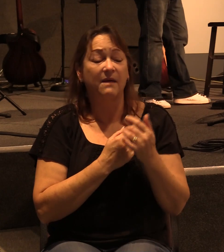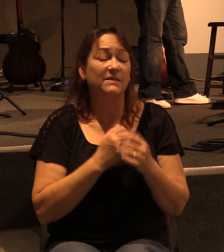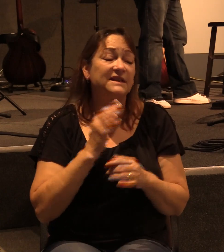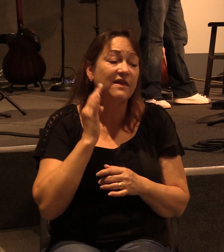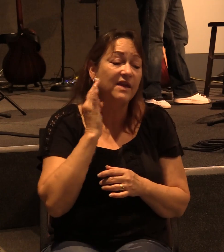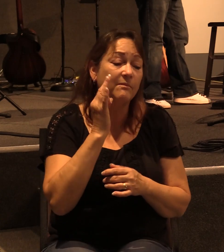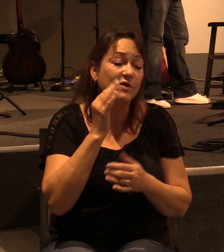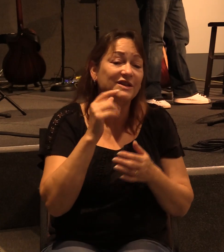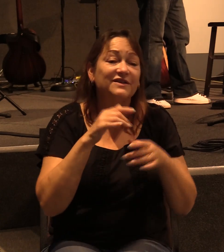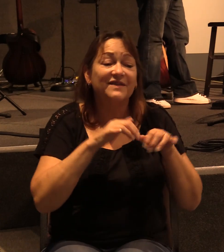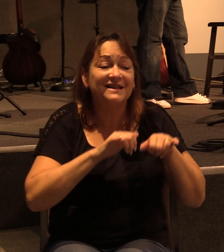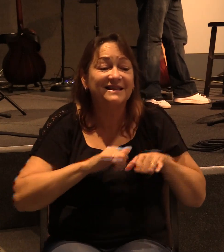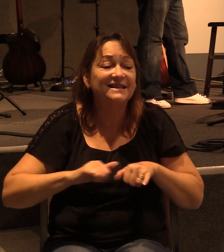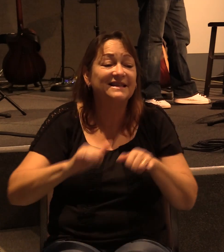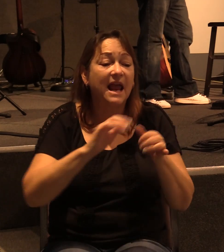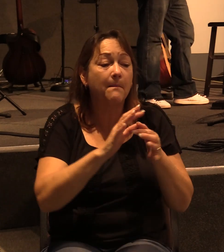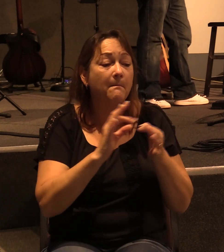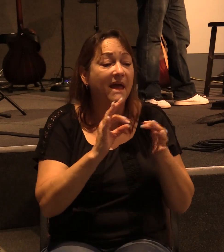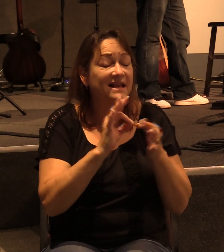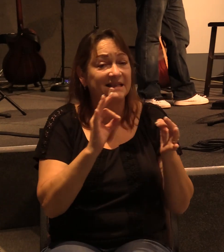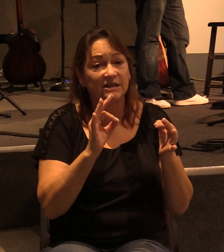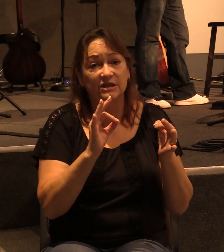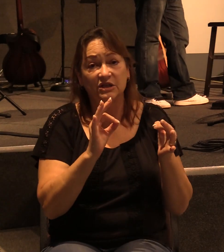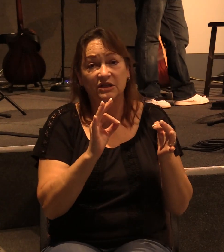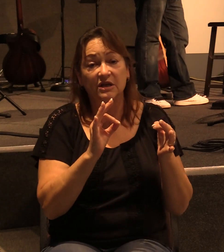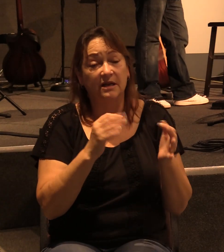they preached the same message as me.